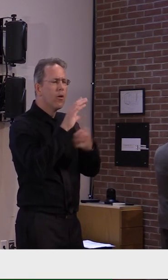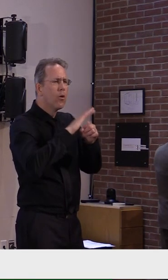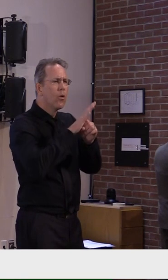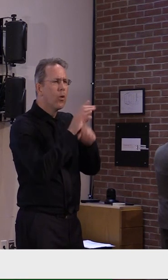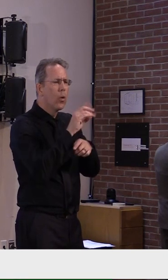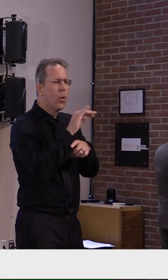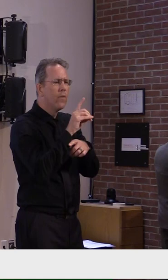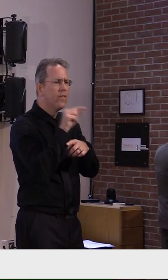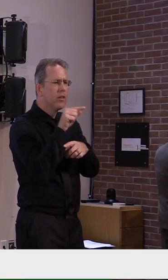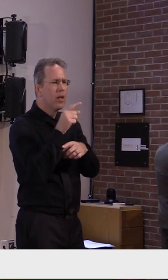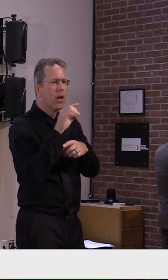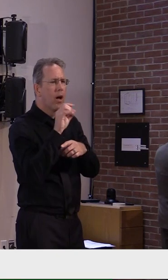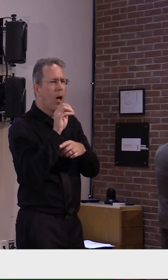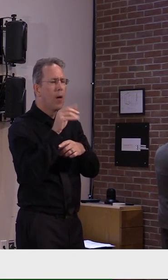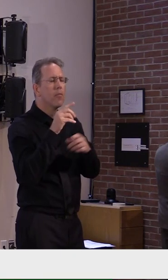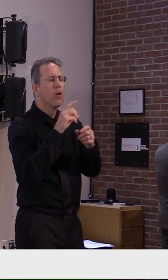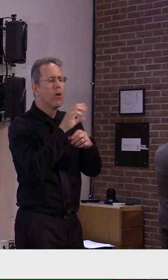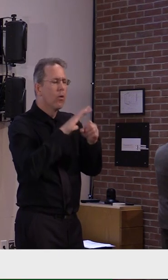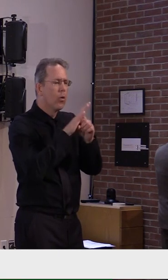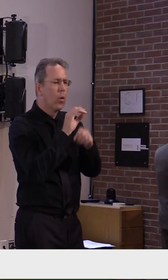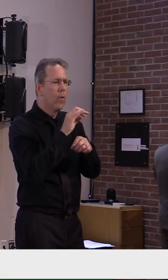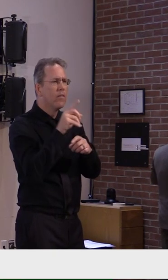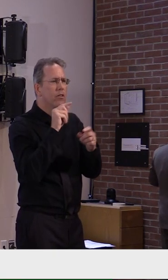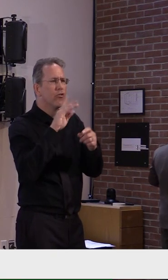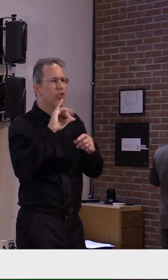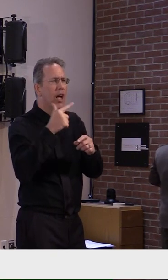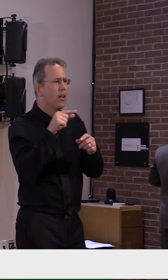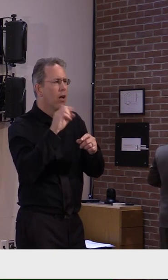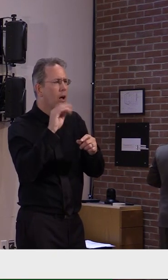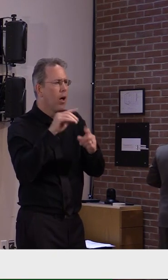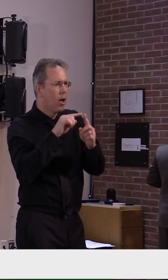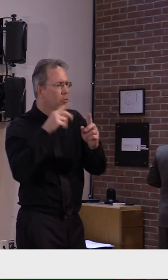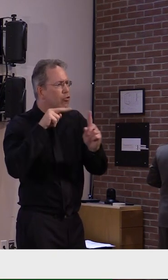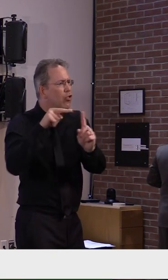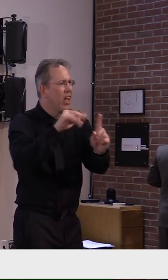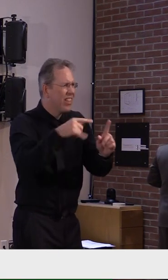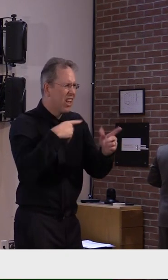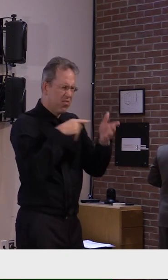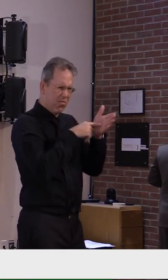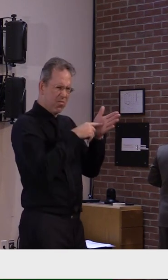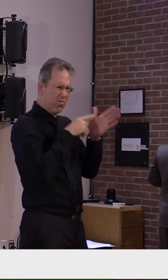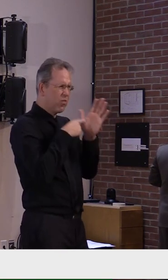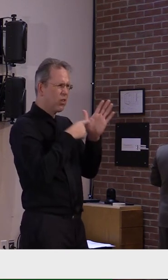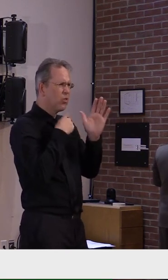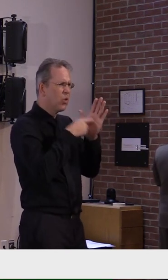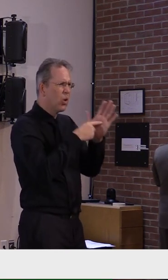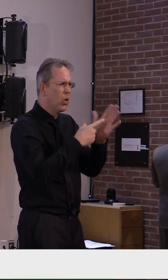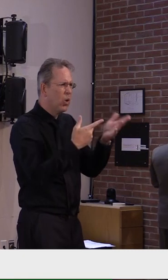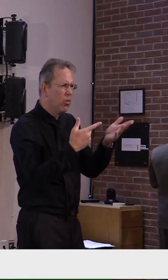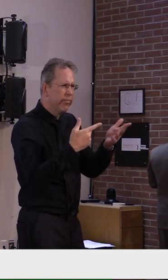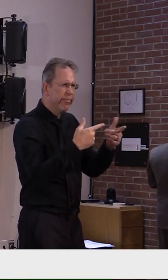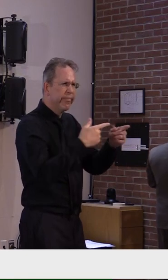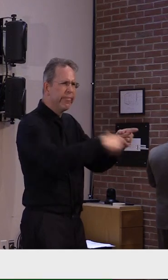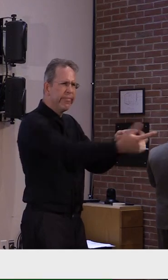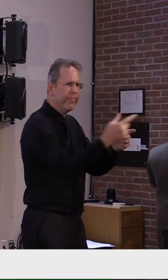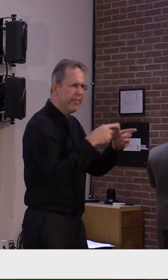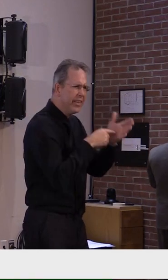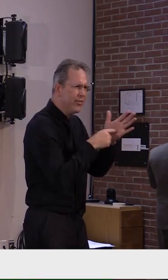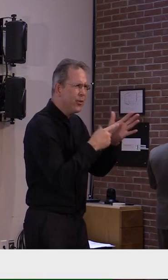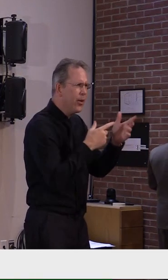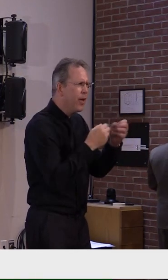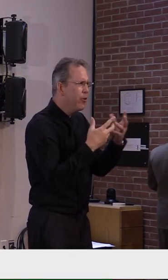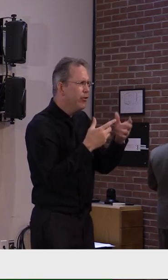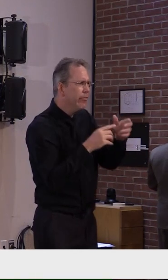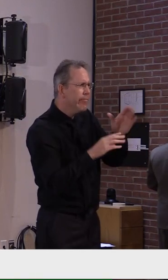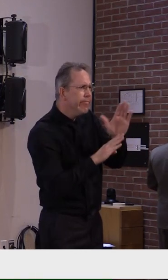is due to the rise in testing and uh i mean we can do these precautions but